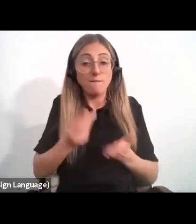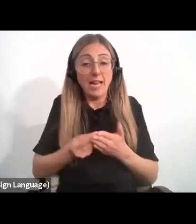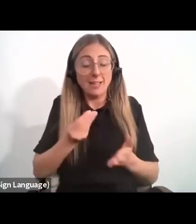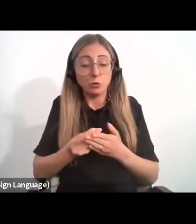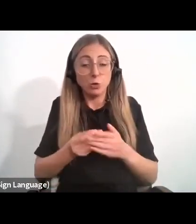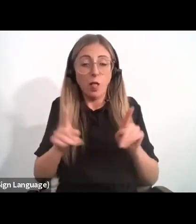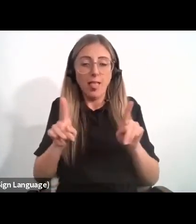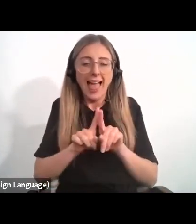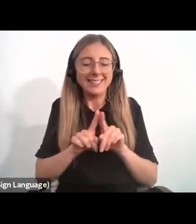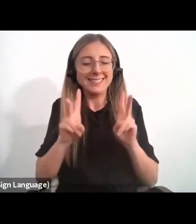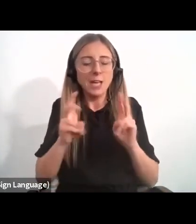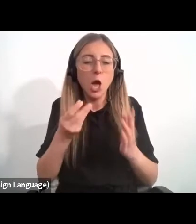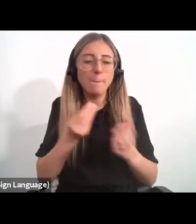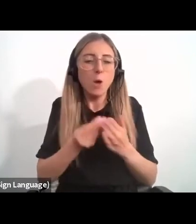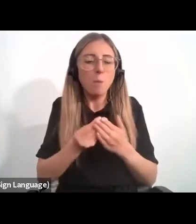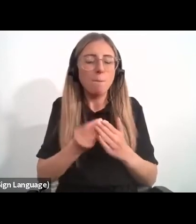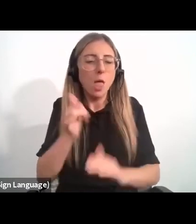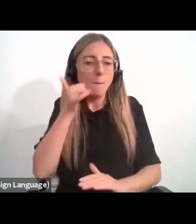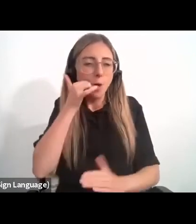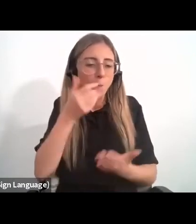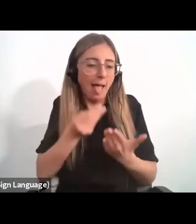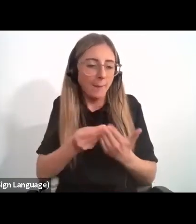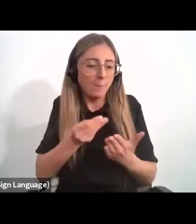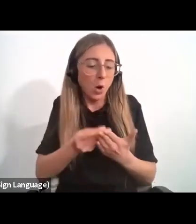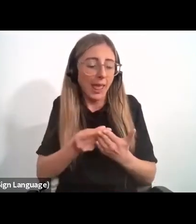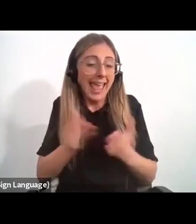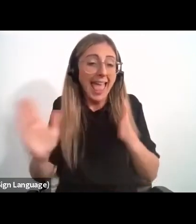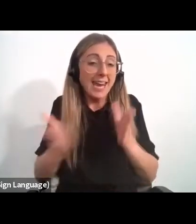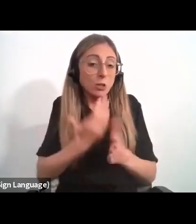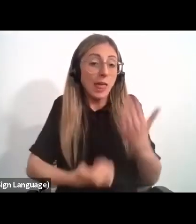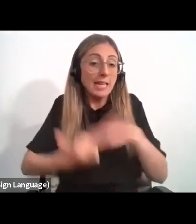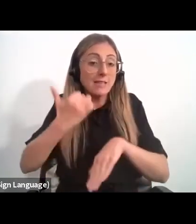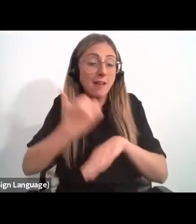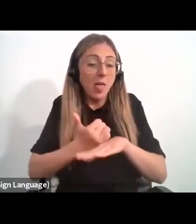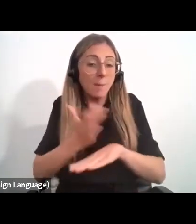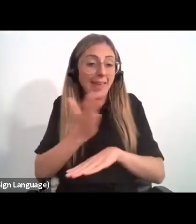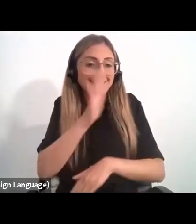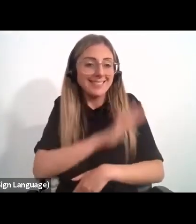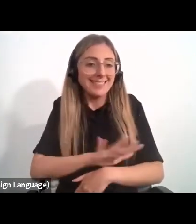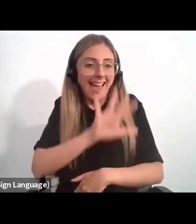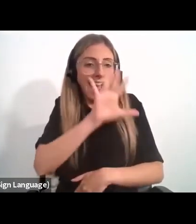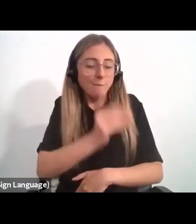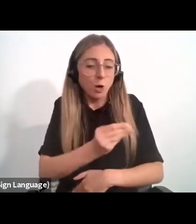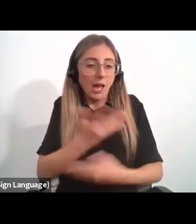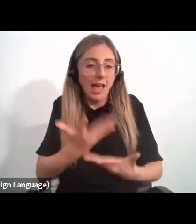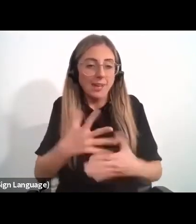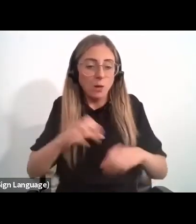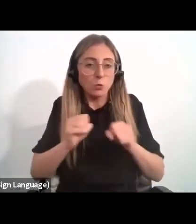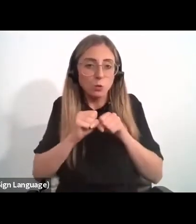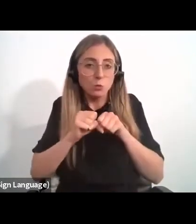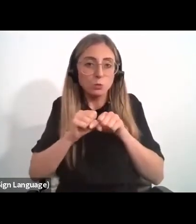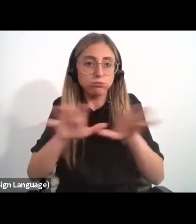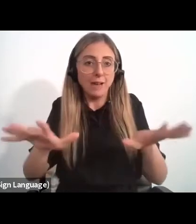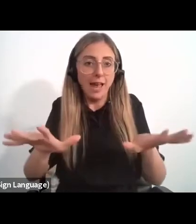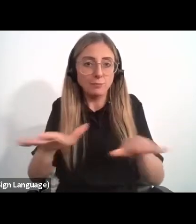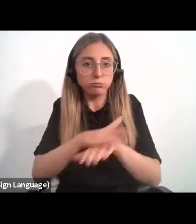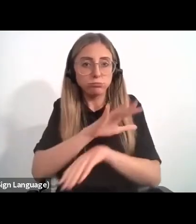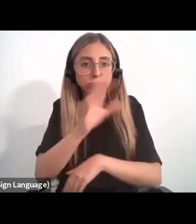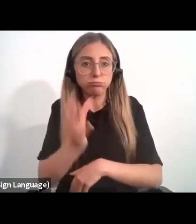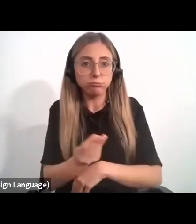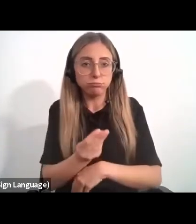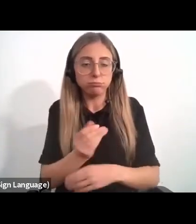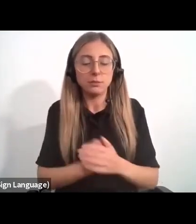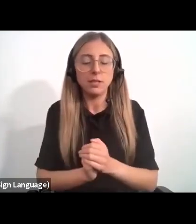mobile money initially developed in East Africa and spreading across the continent. Across Sub-Saharan